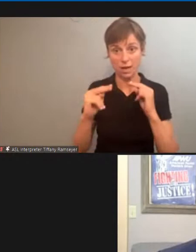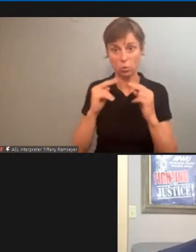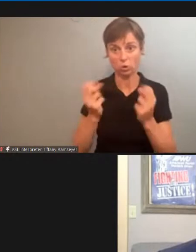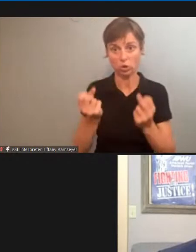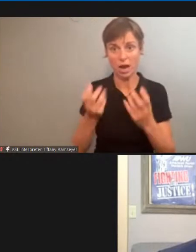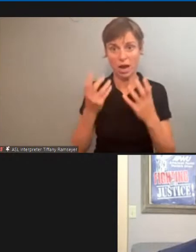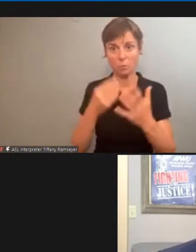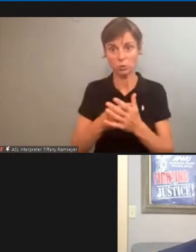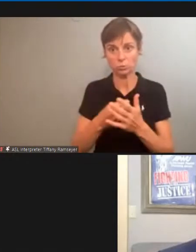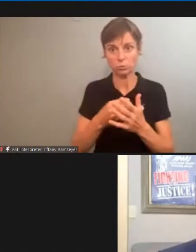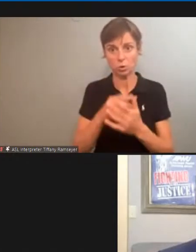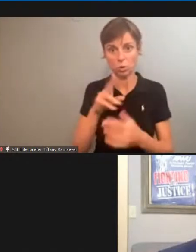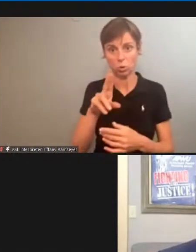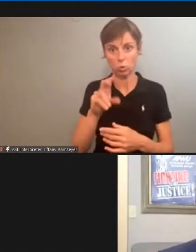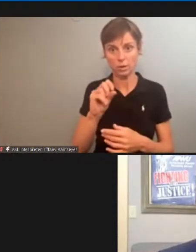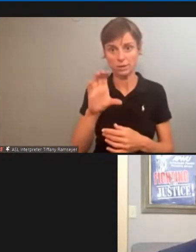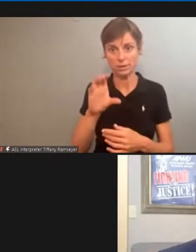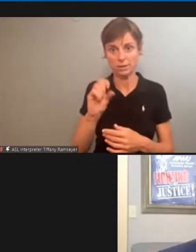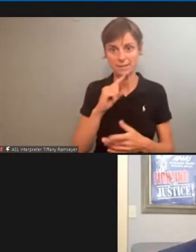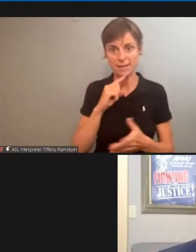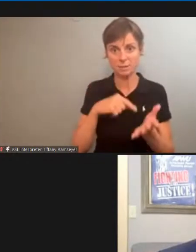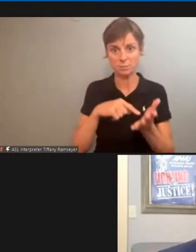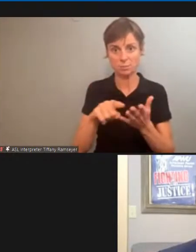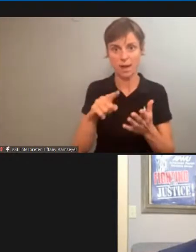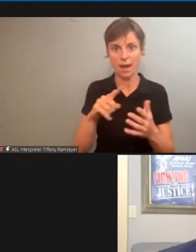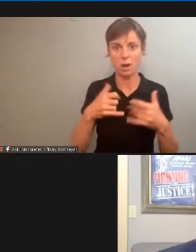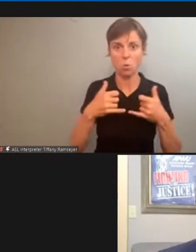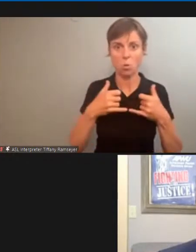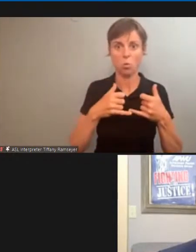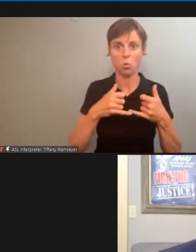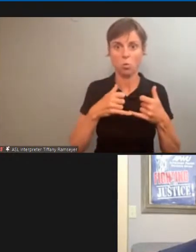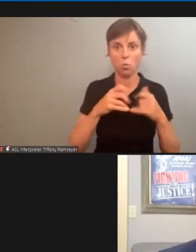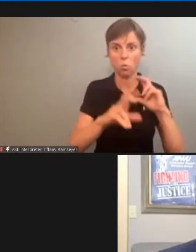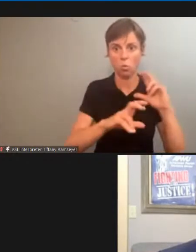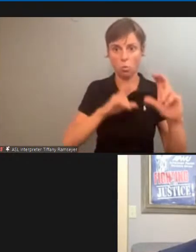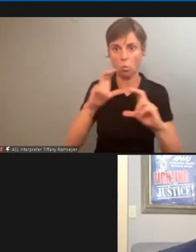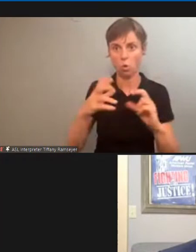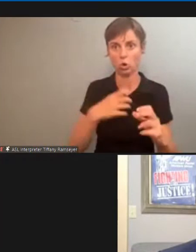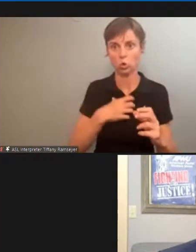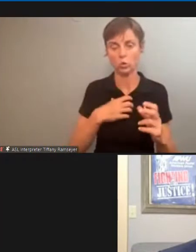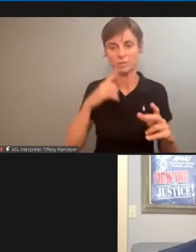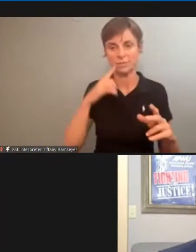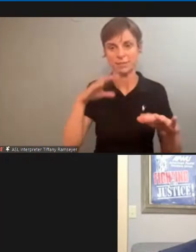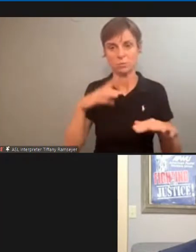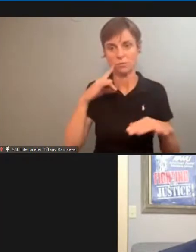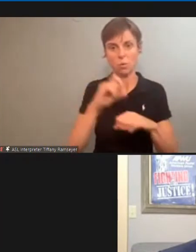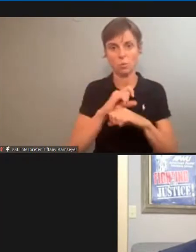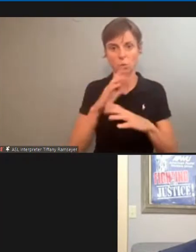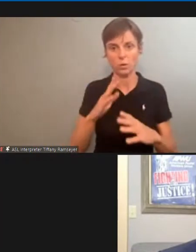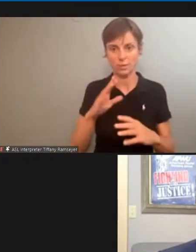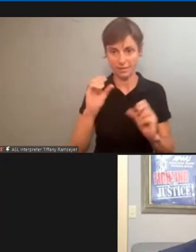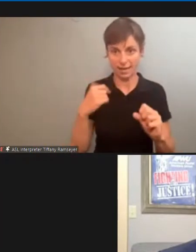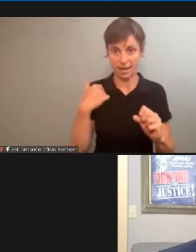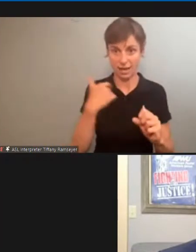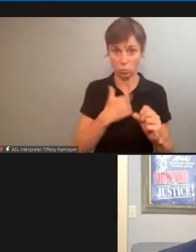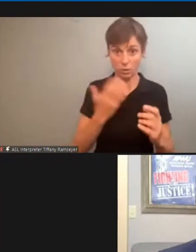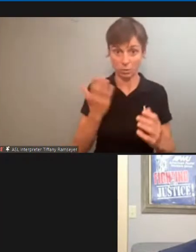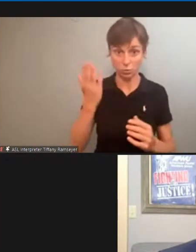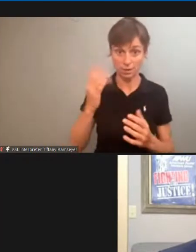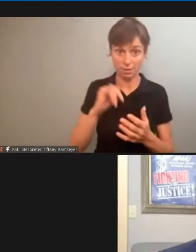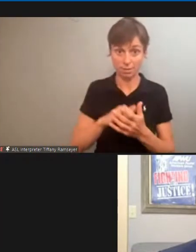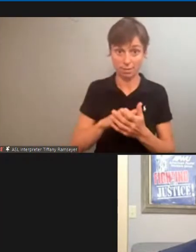USPS has paid out in award grievance settlement to employees? Is that something we can present